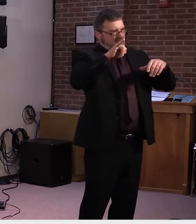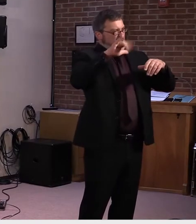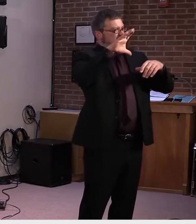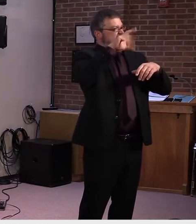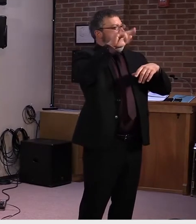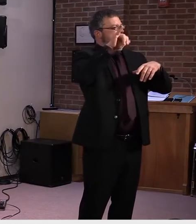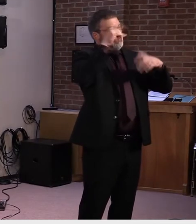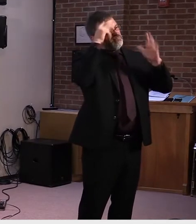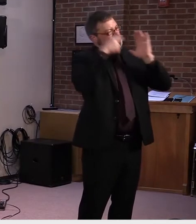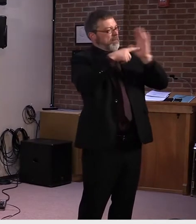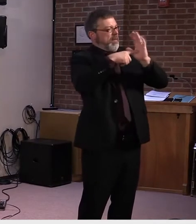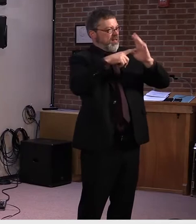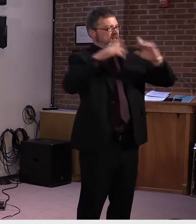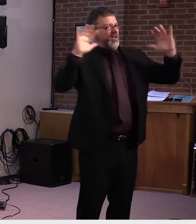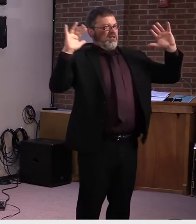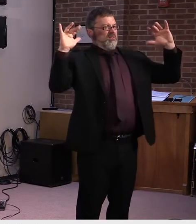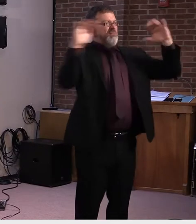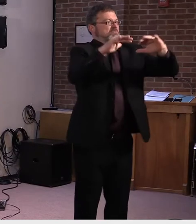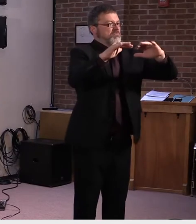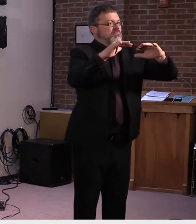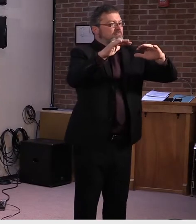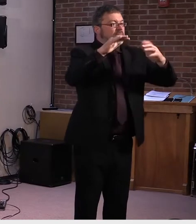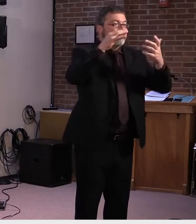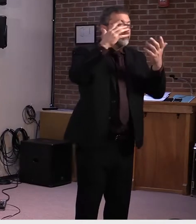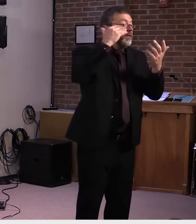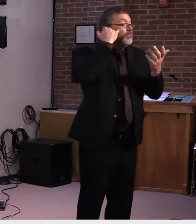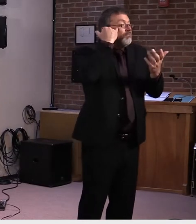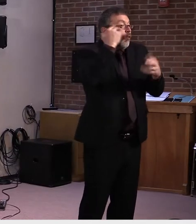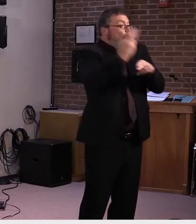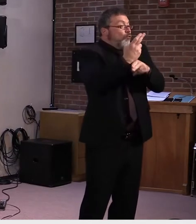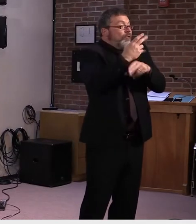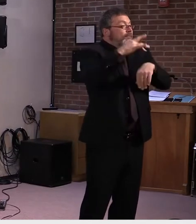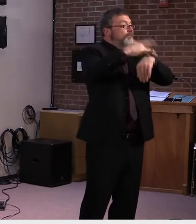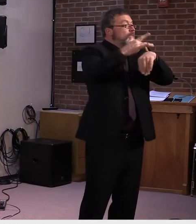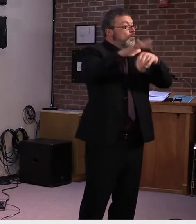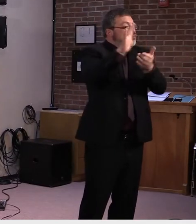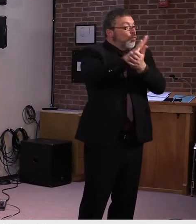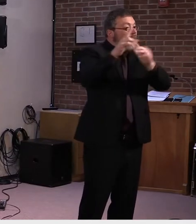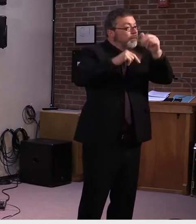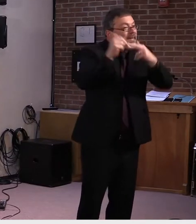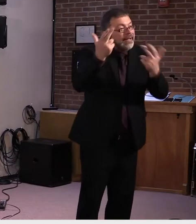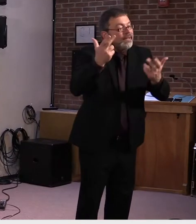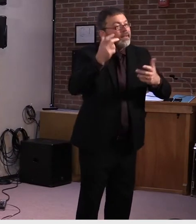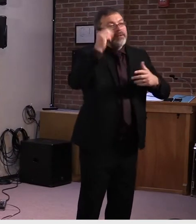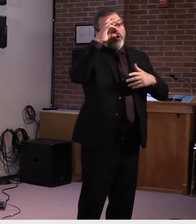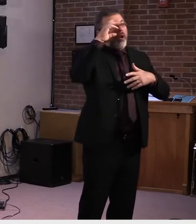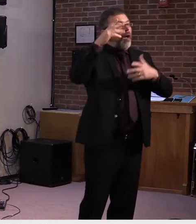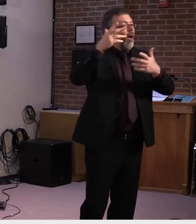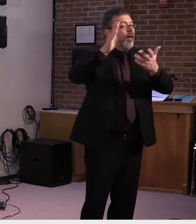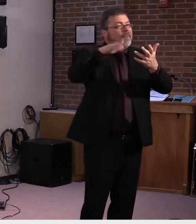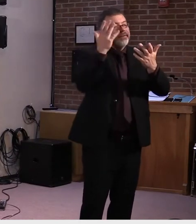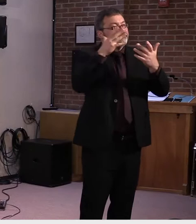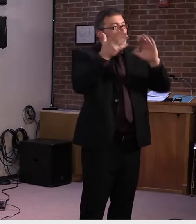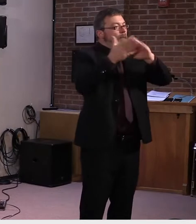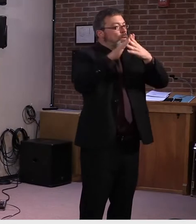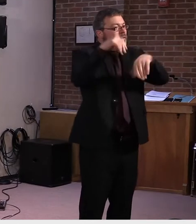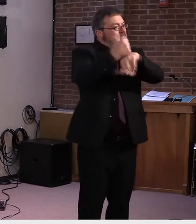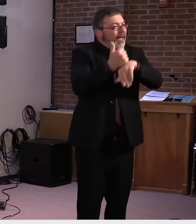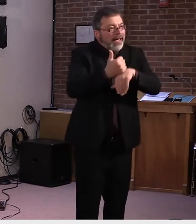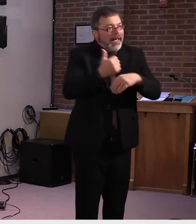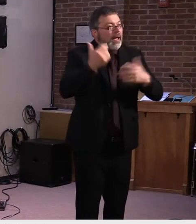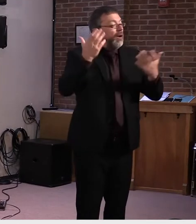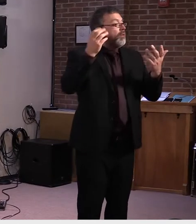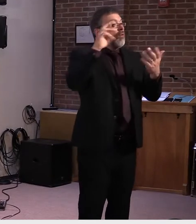in workplaces, school buildings, recreational buildings, municipal buildings, and summer camp buildings that